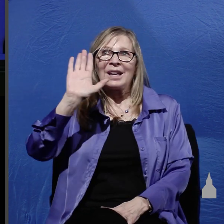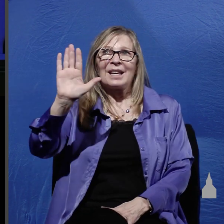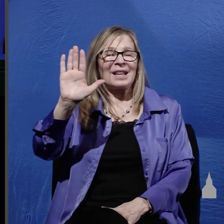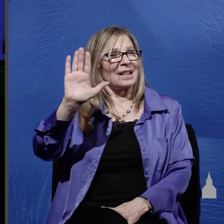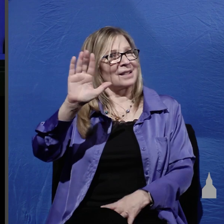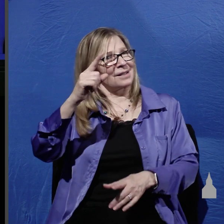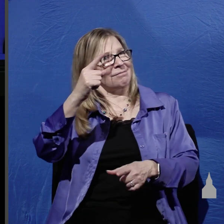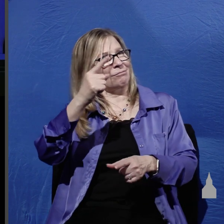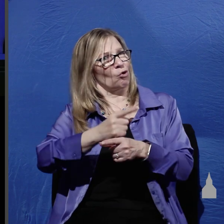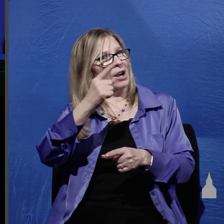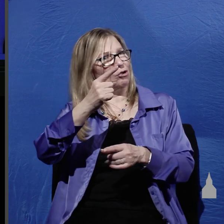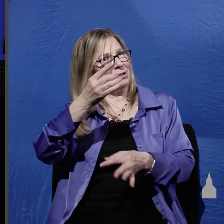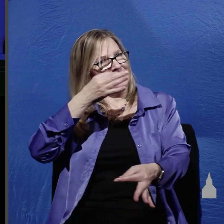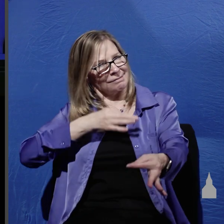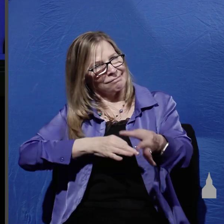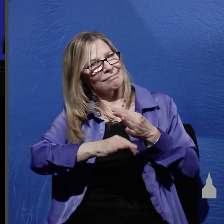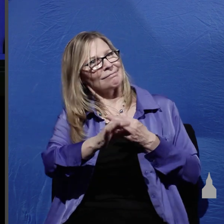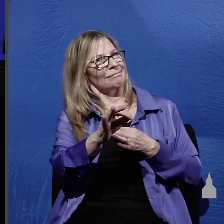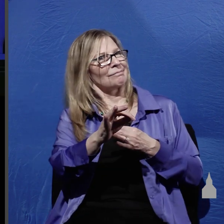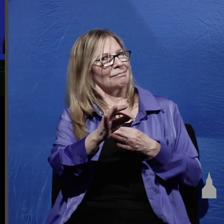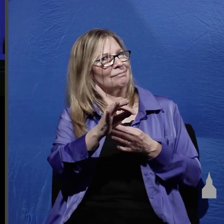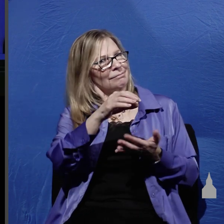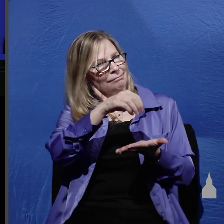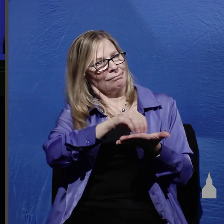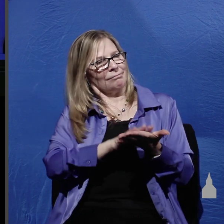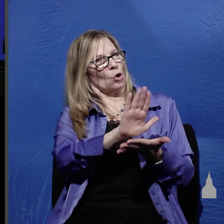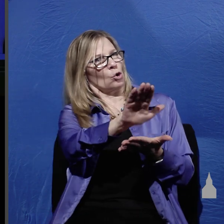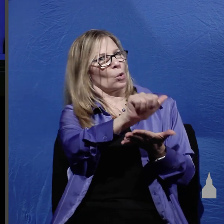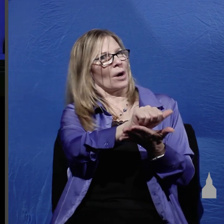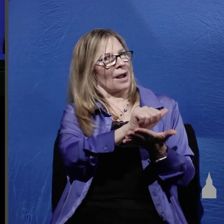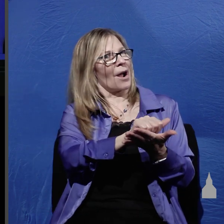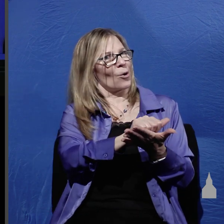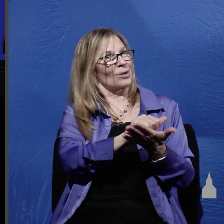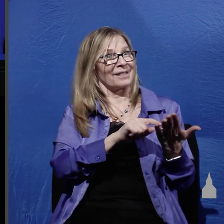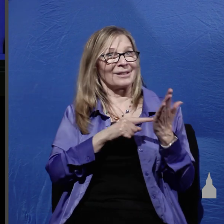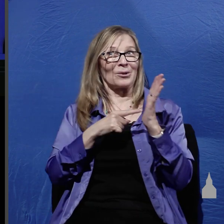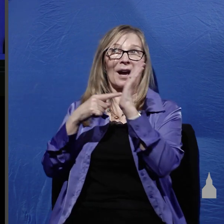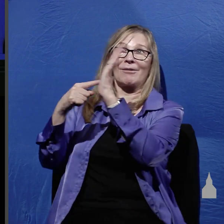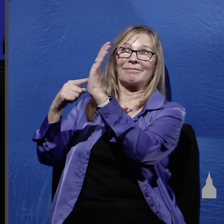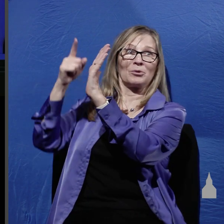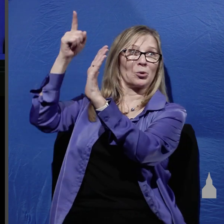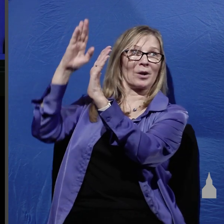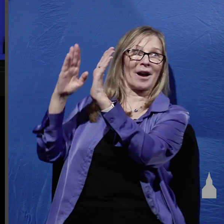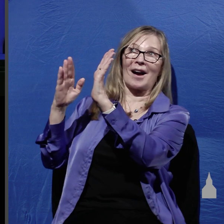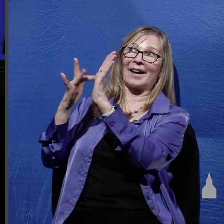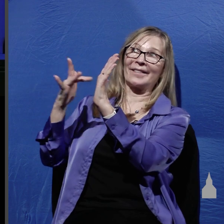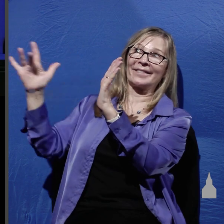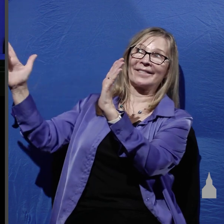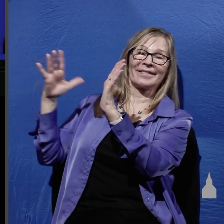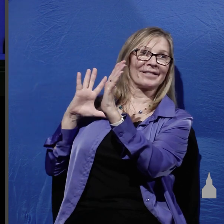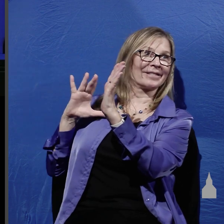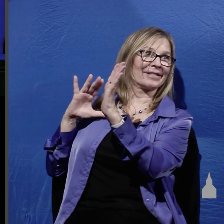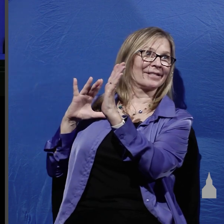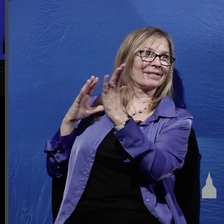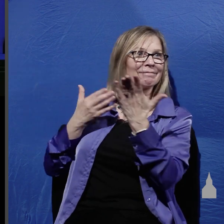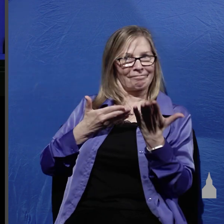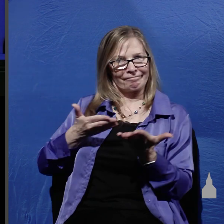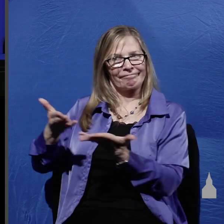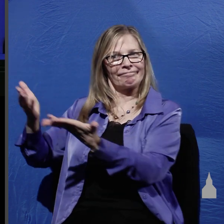righteousness on your account before God that's the gospel that's the hope that we